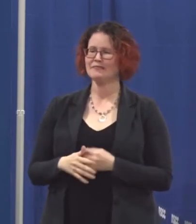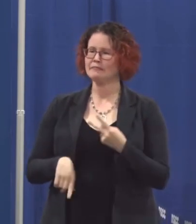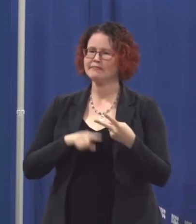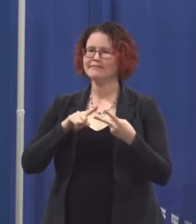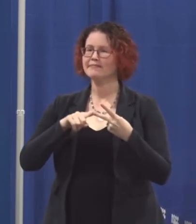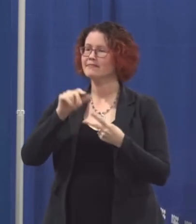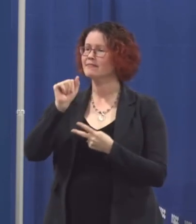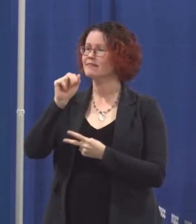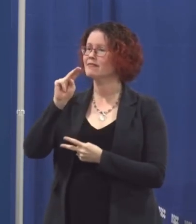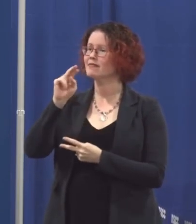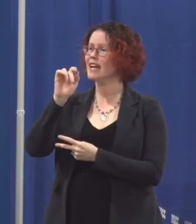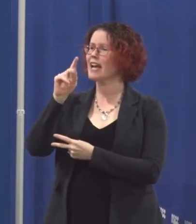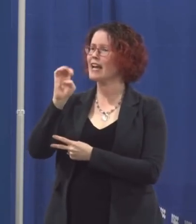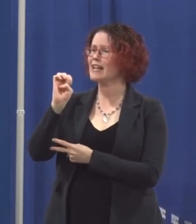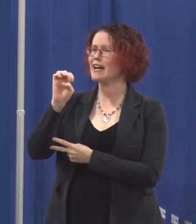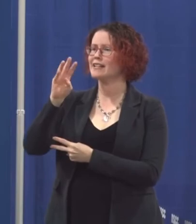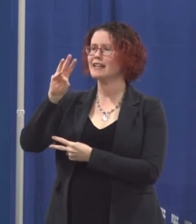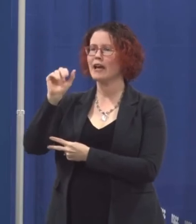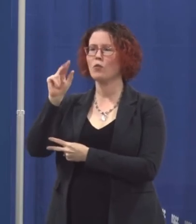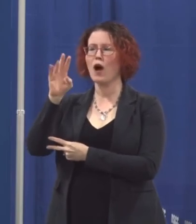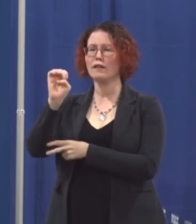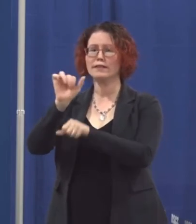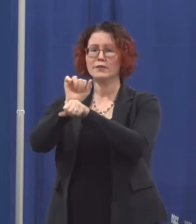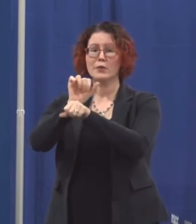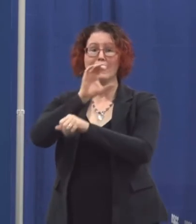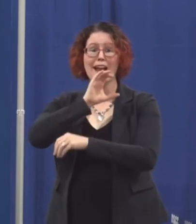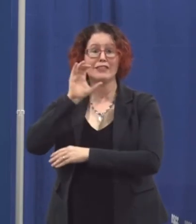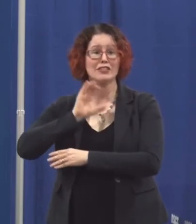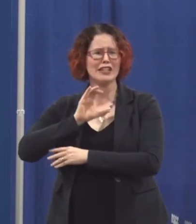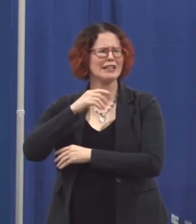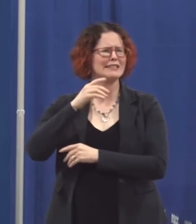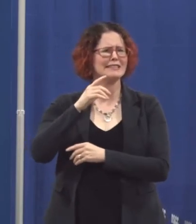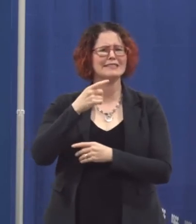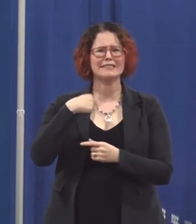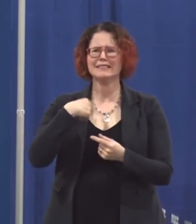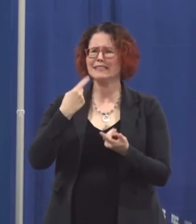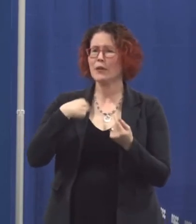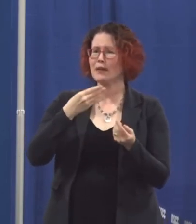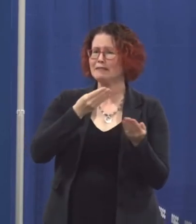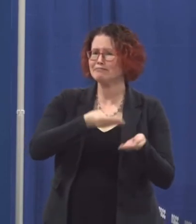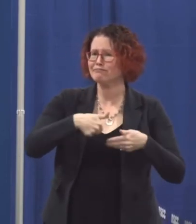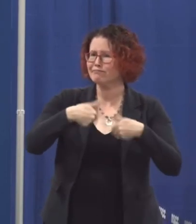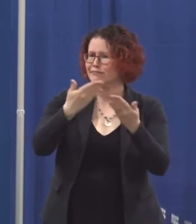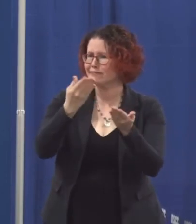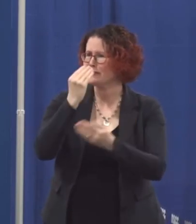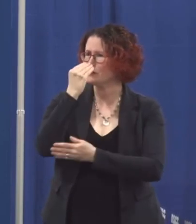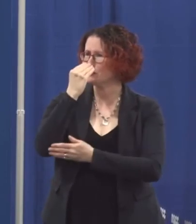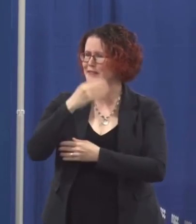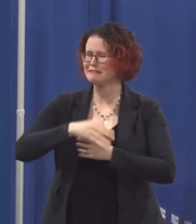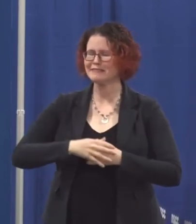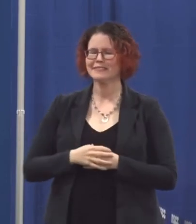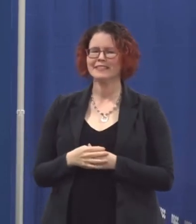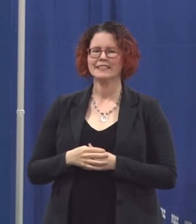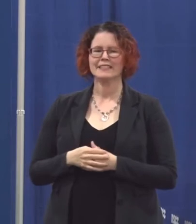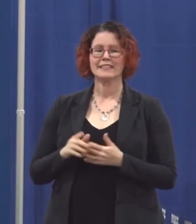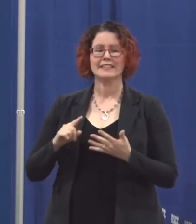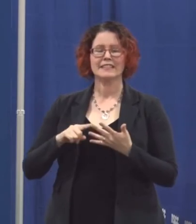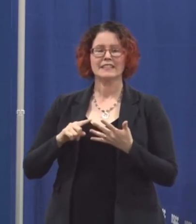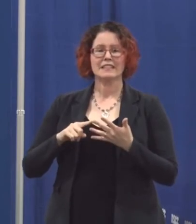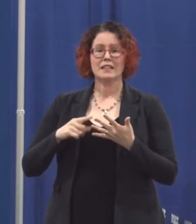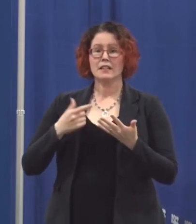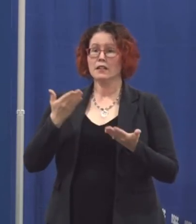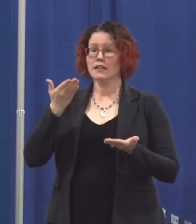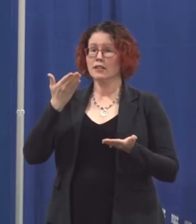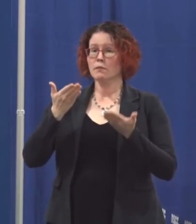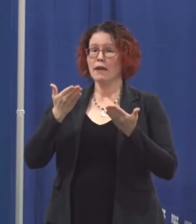Annette and Wallace in the cafeteria who are trying to find you something to eat it could be Heather taking a